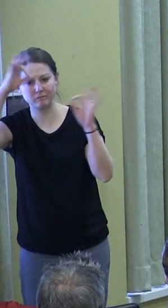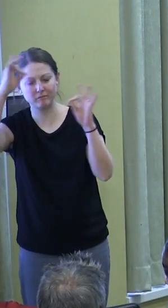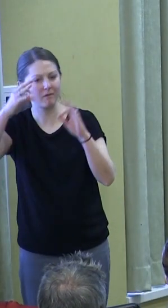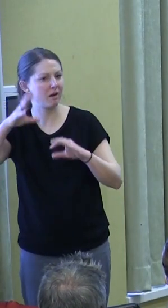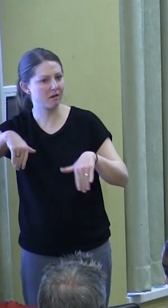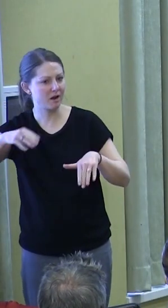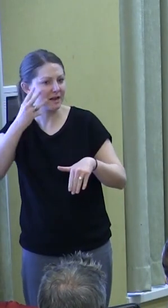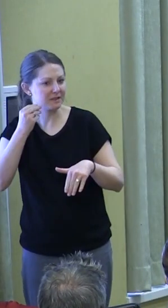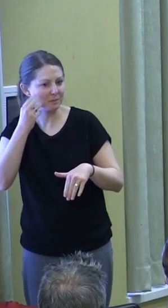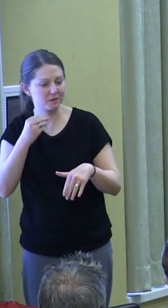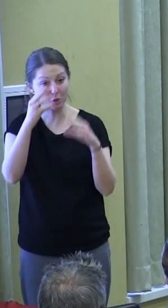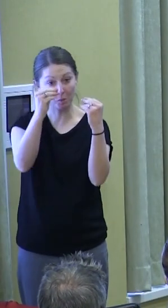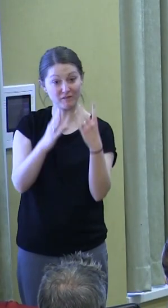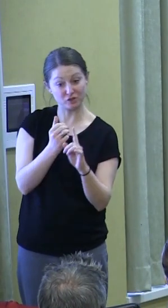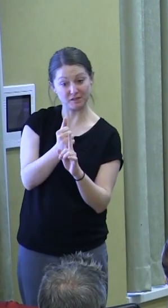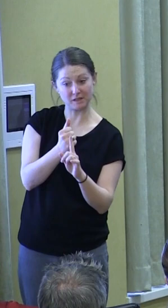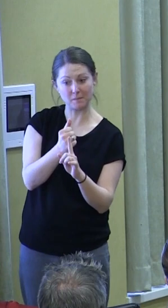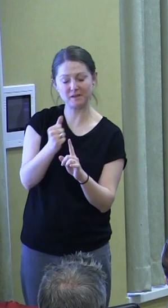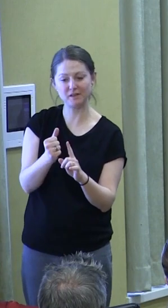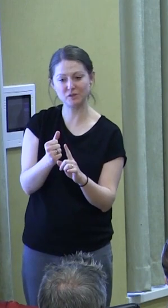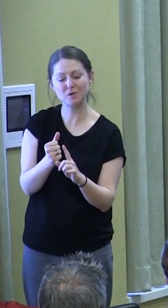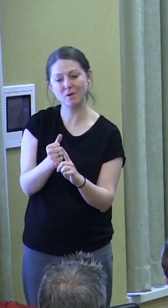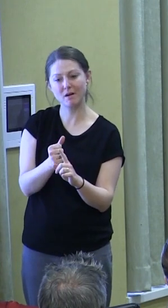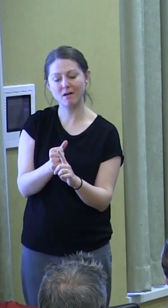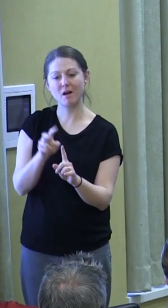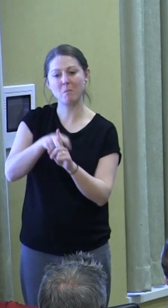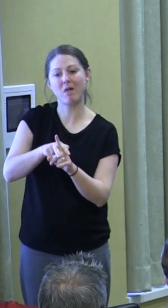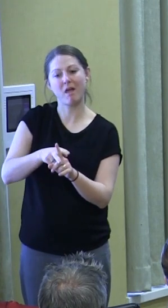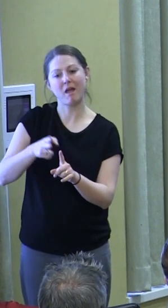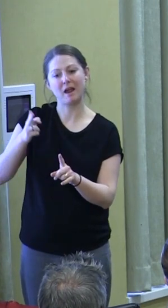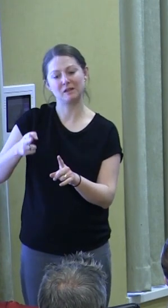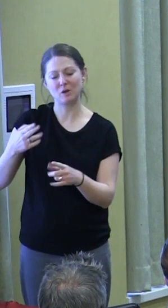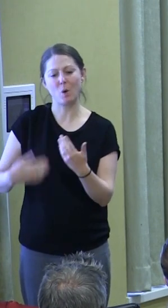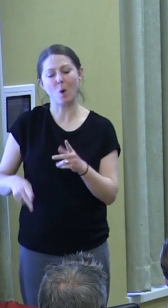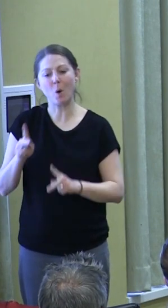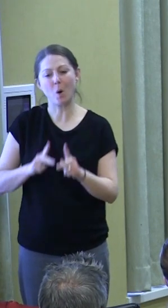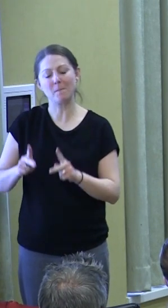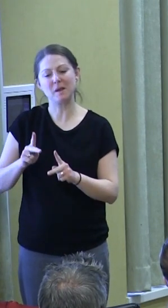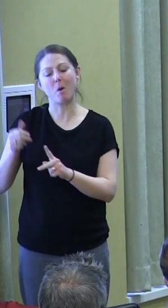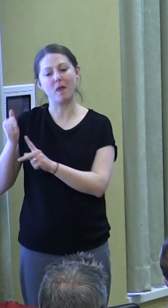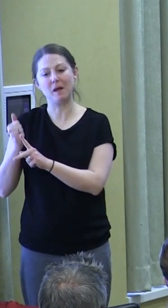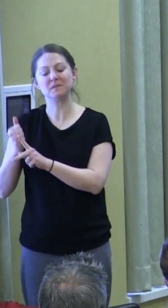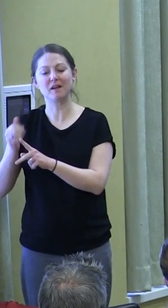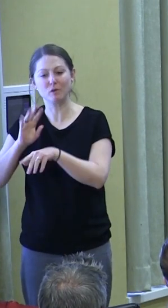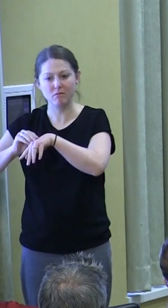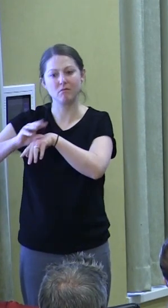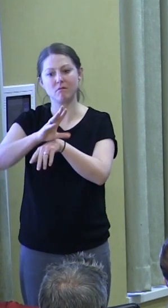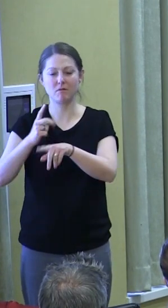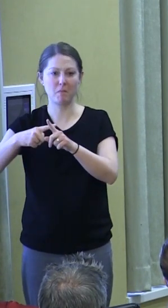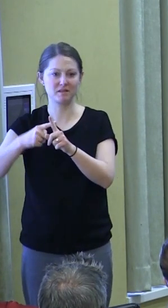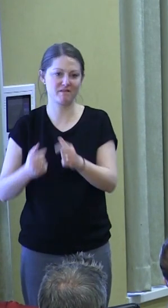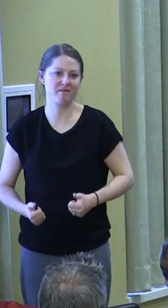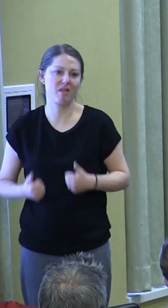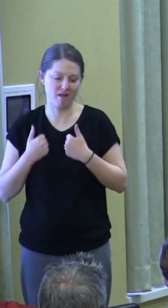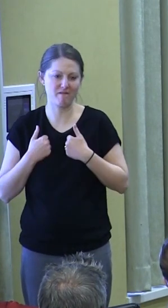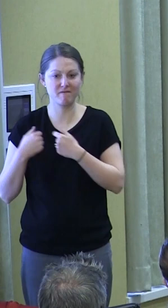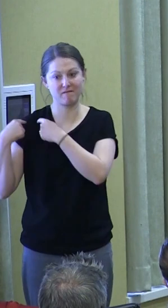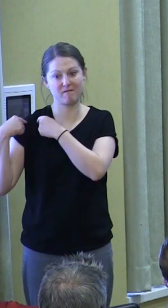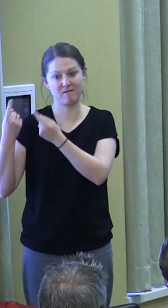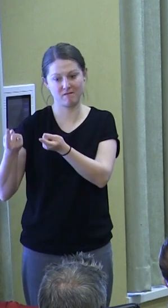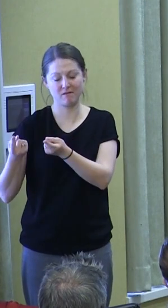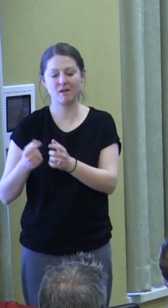professors need to tap into the rich history of figures who have made a difference. Importantly, students need